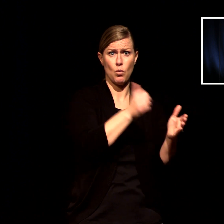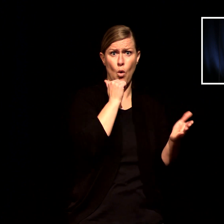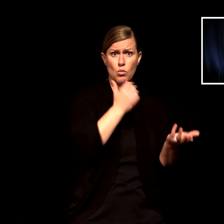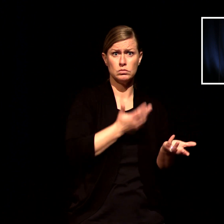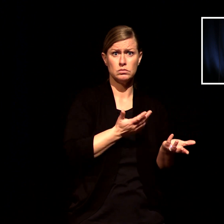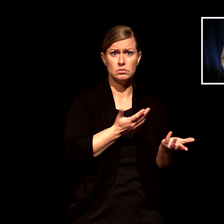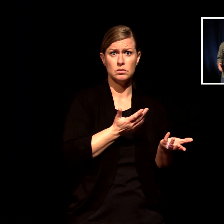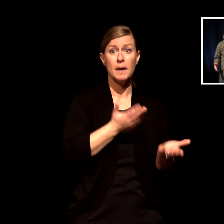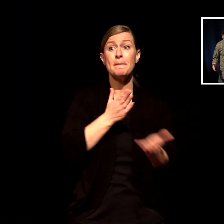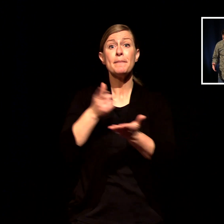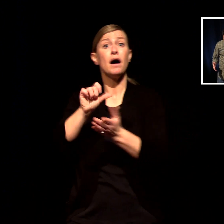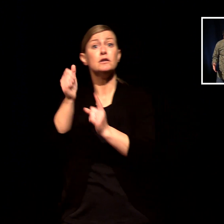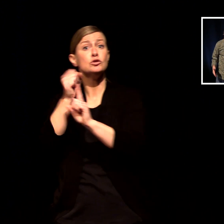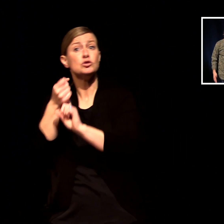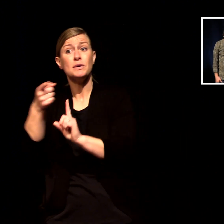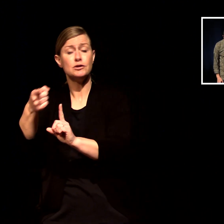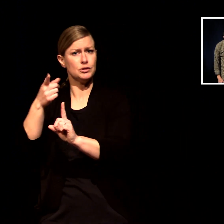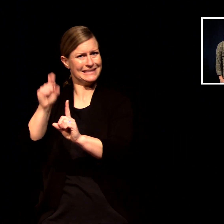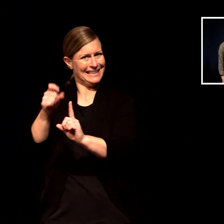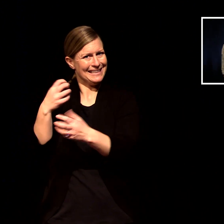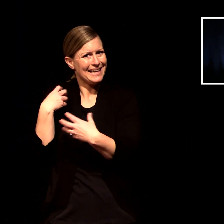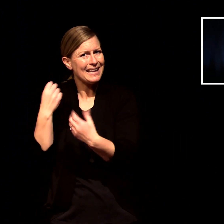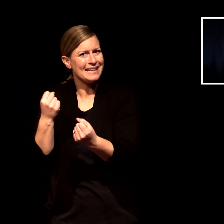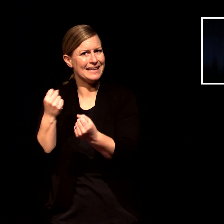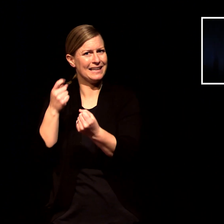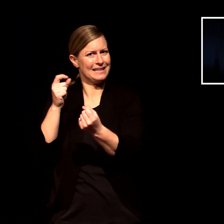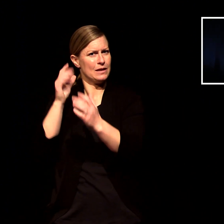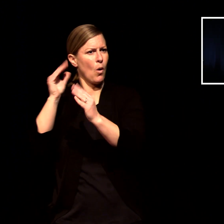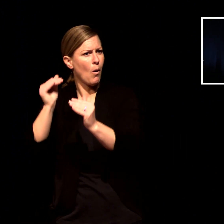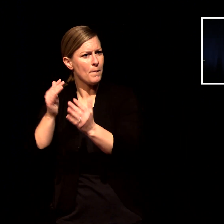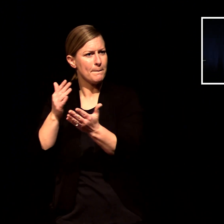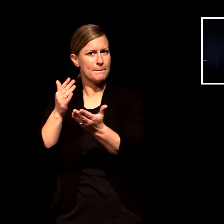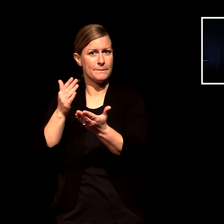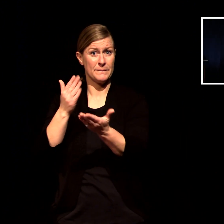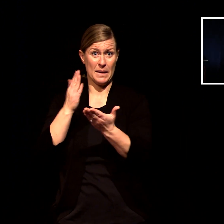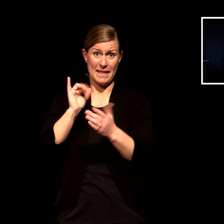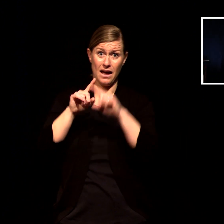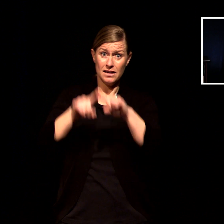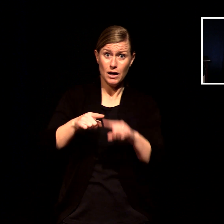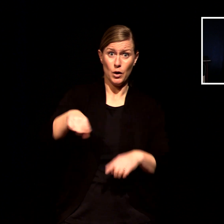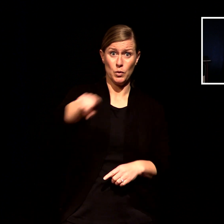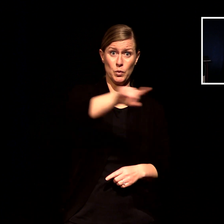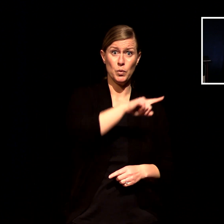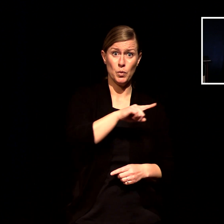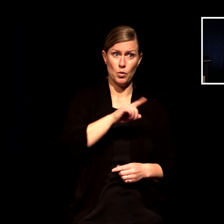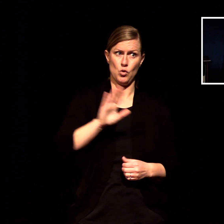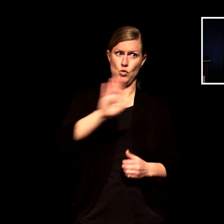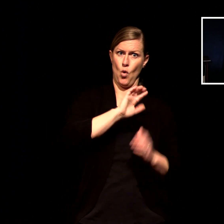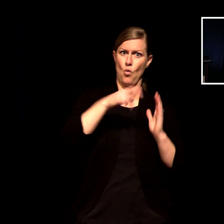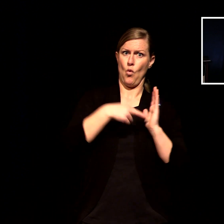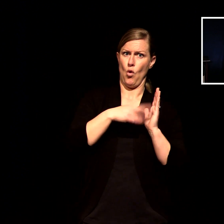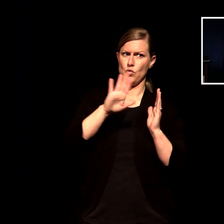back to that corner in east harlem i was standing there i've already told you how i delivered the altar call of my life